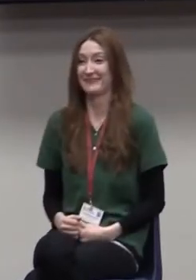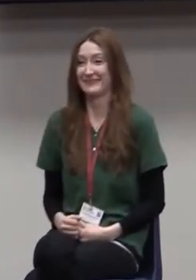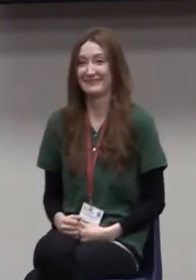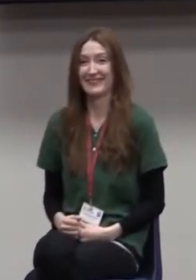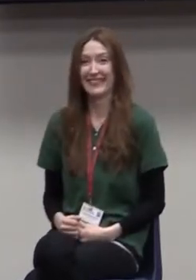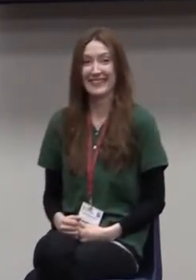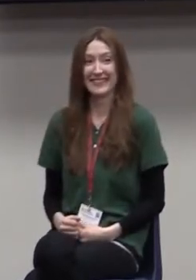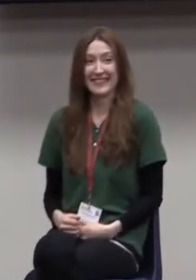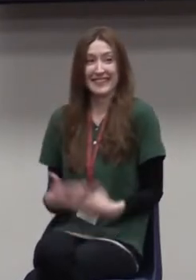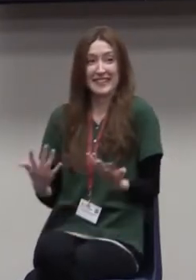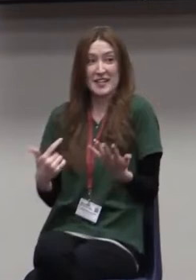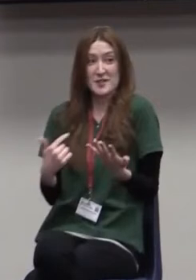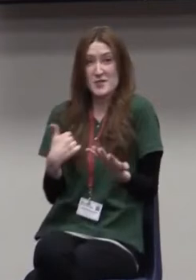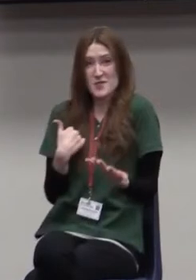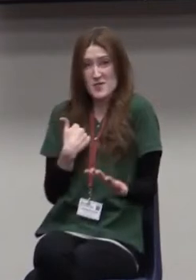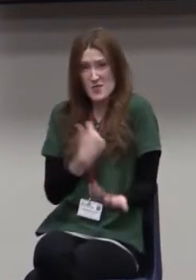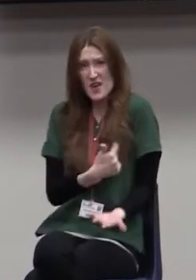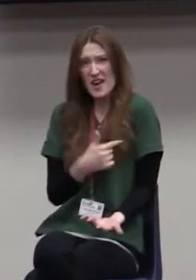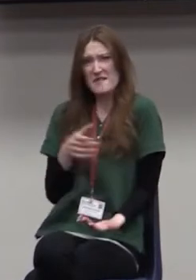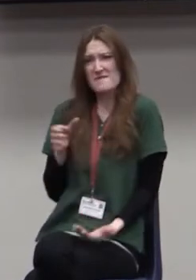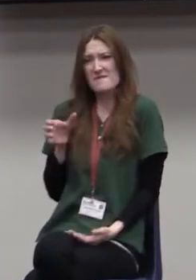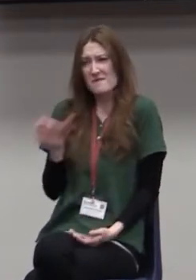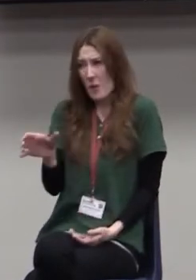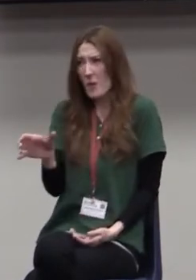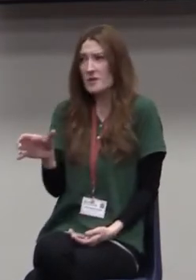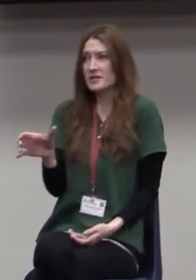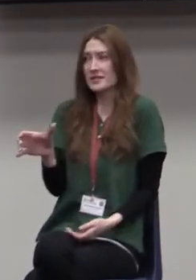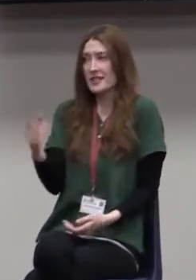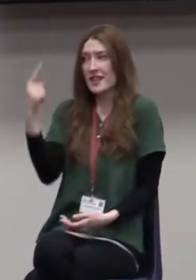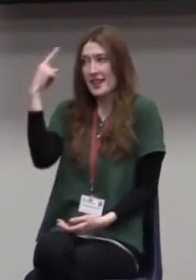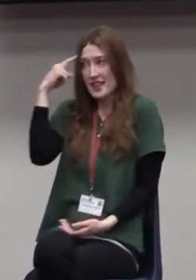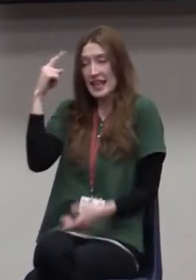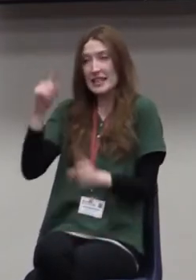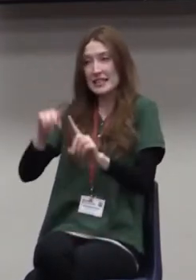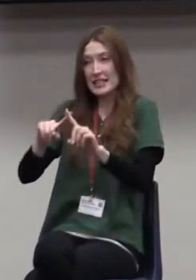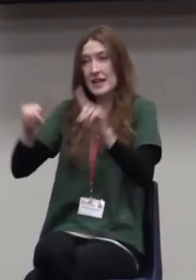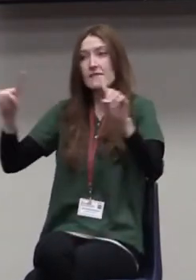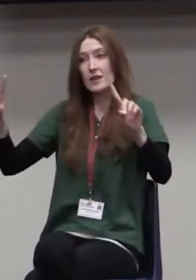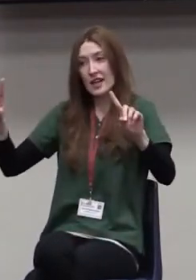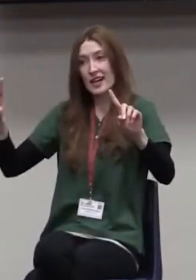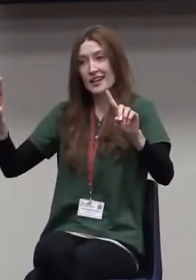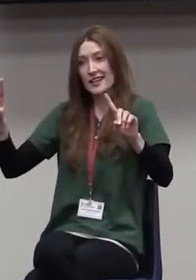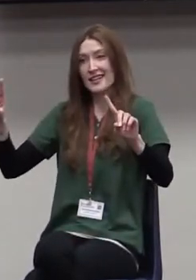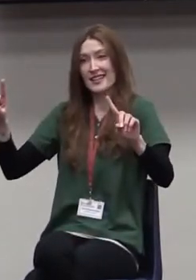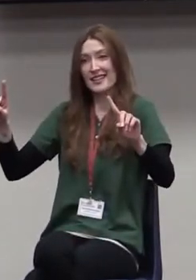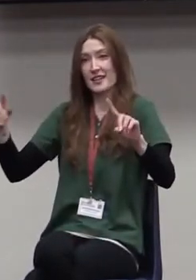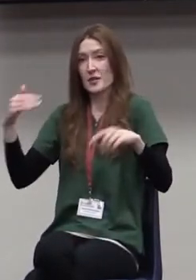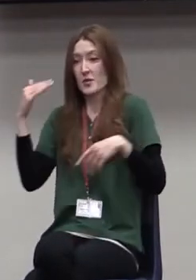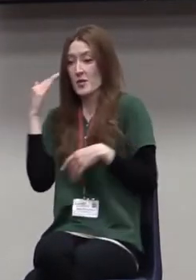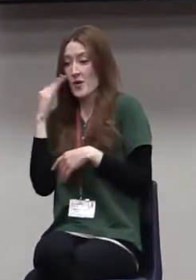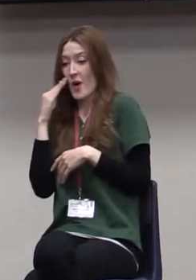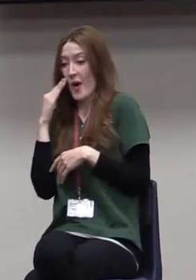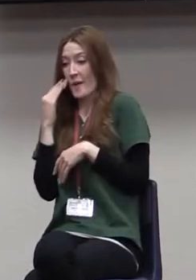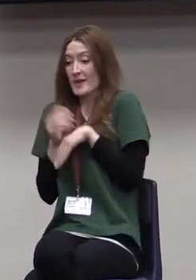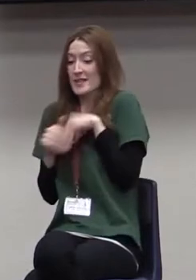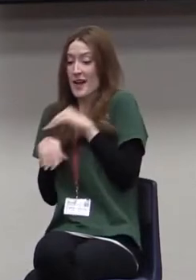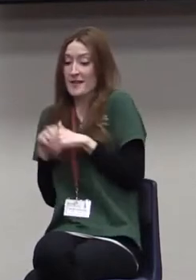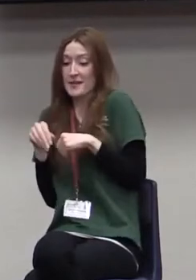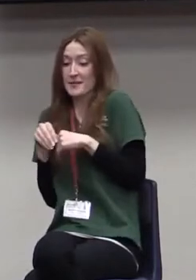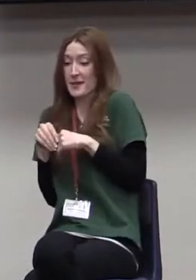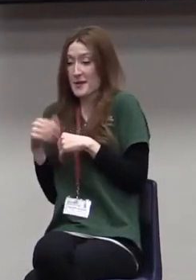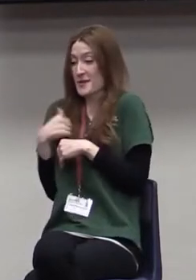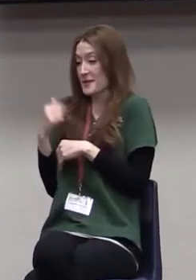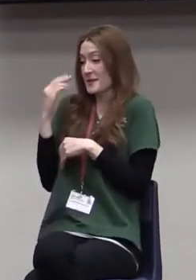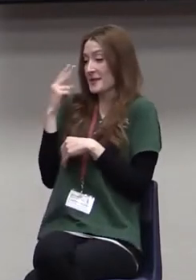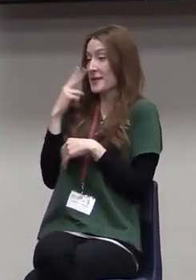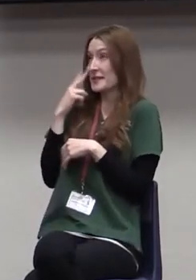You see, we've been pushed to think differently outside of what's familiar and predictable to us. I hope I never have